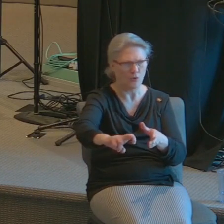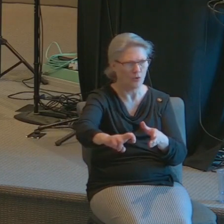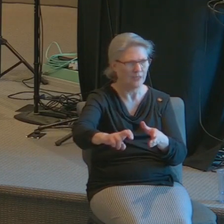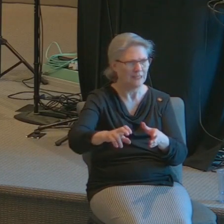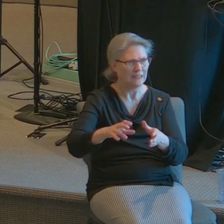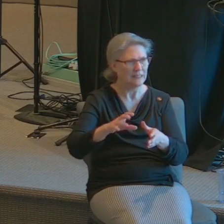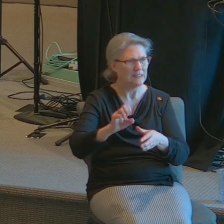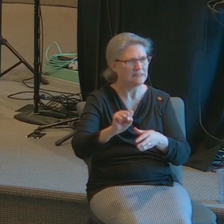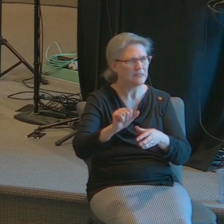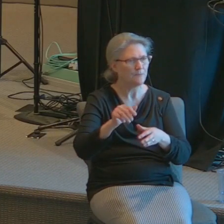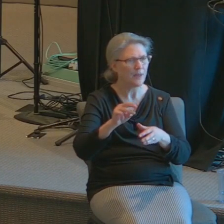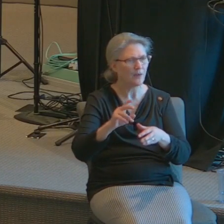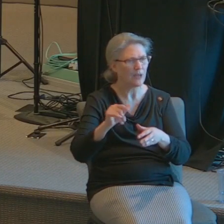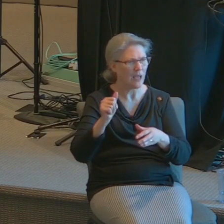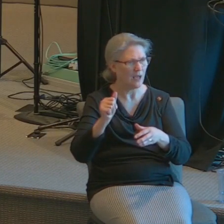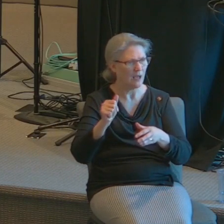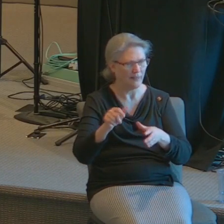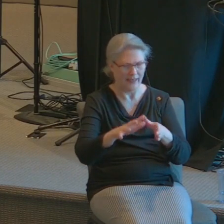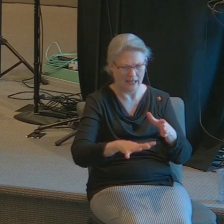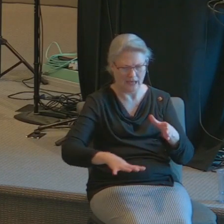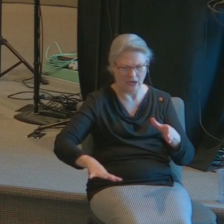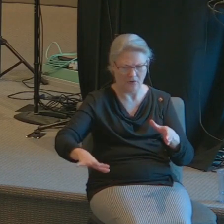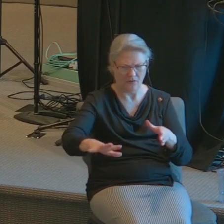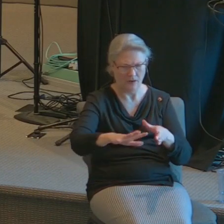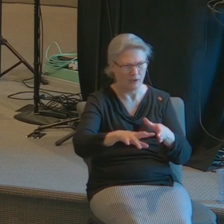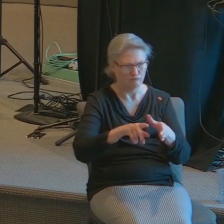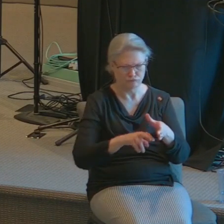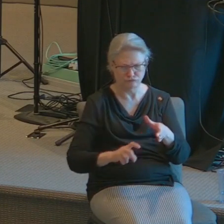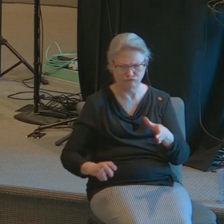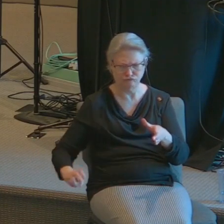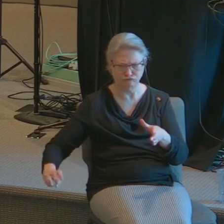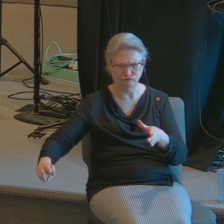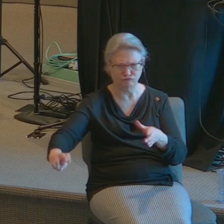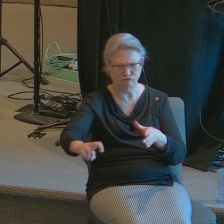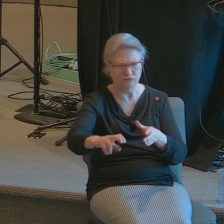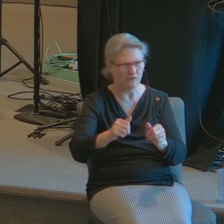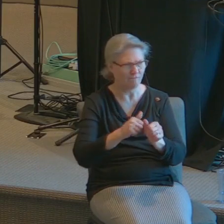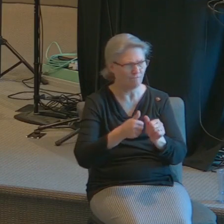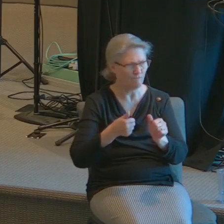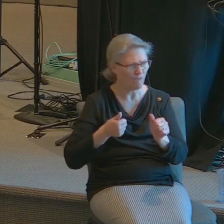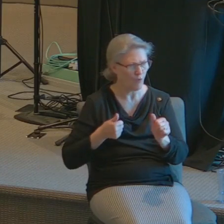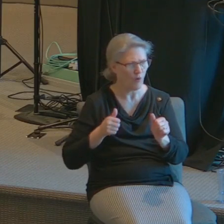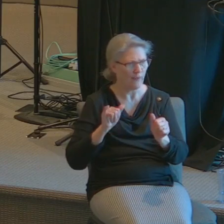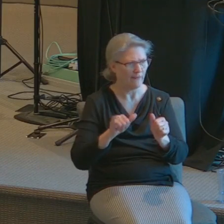of Samaria but Jesus had to go